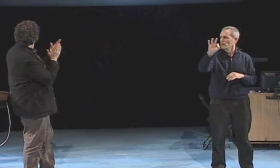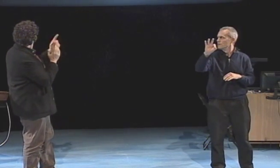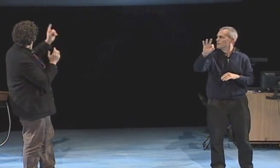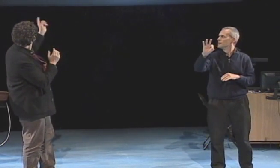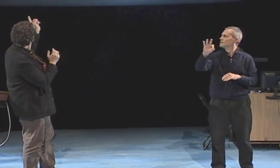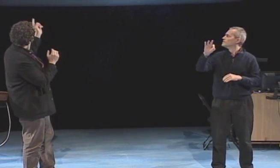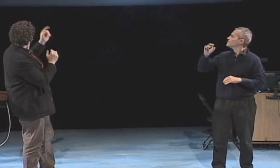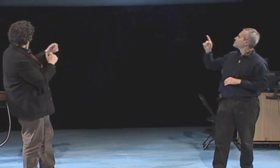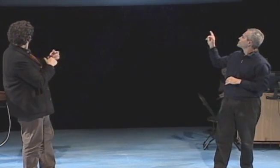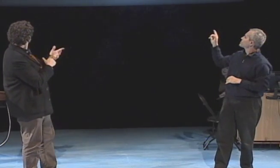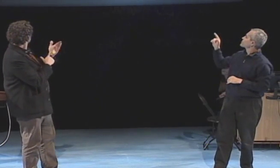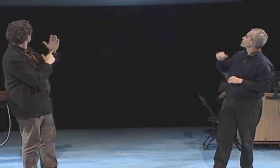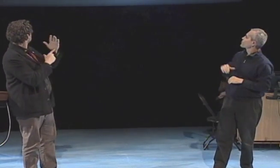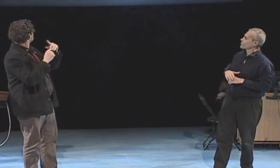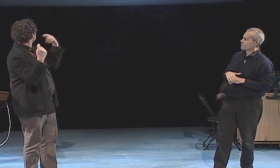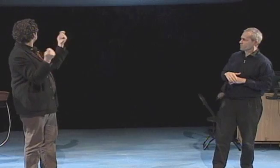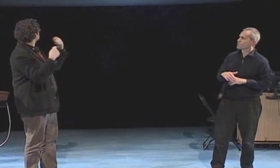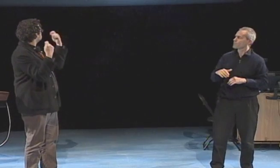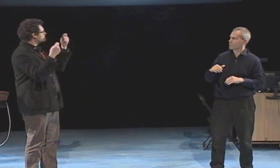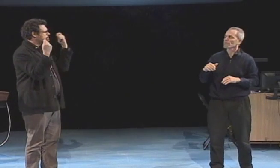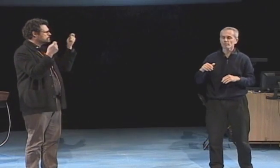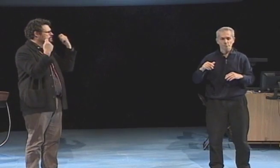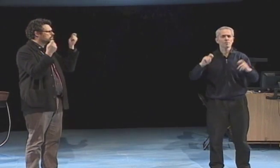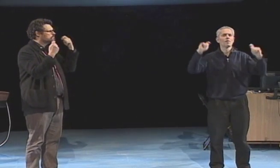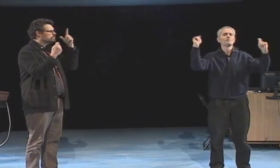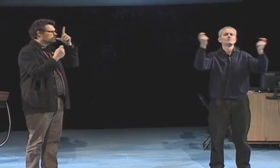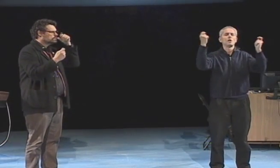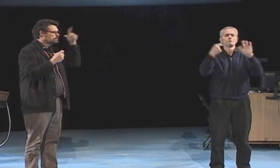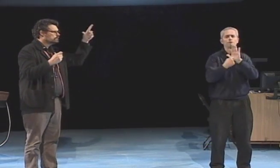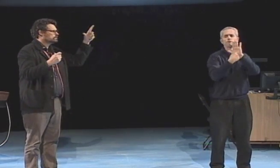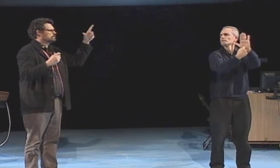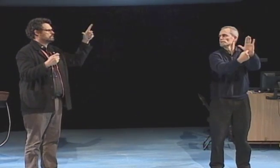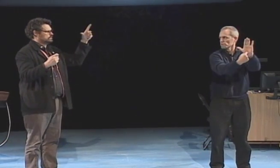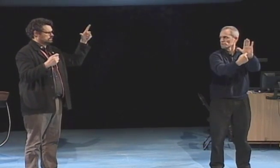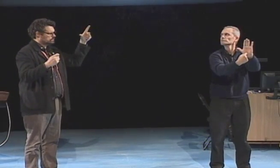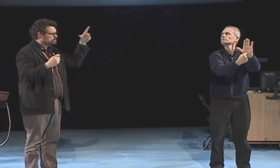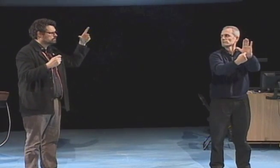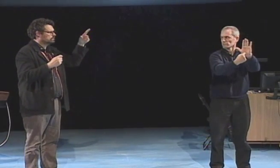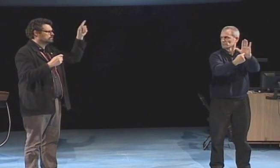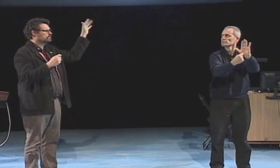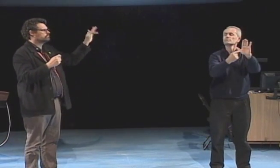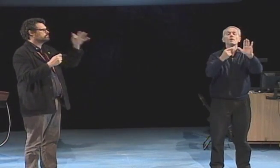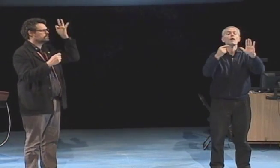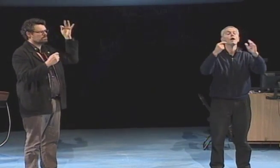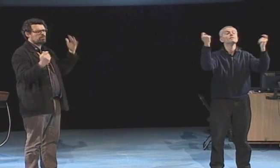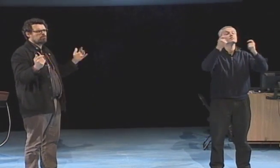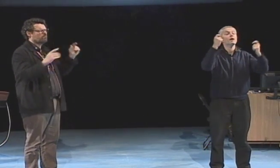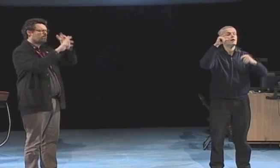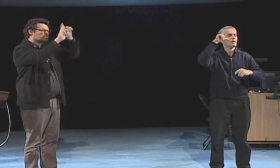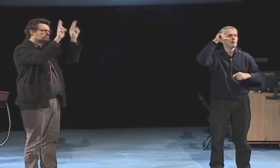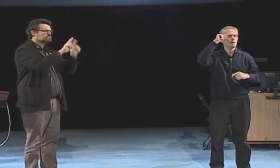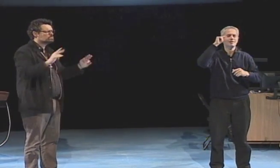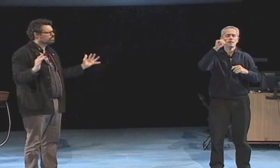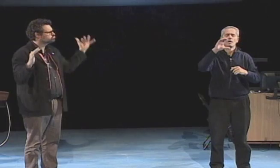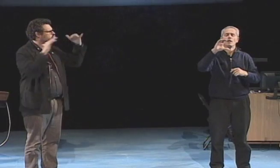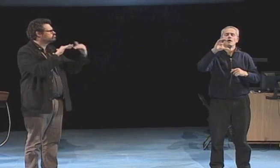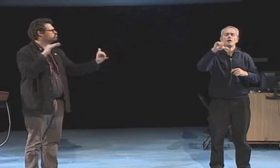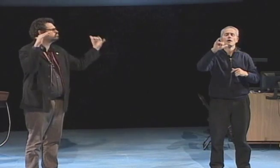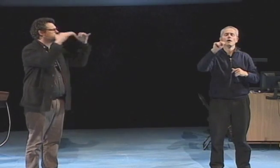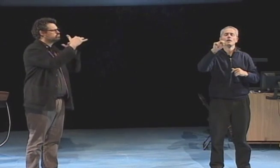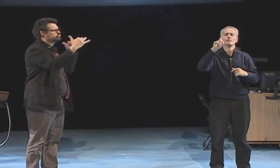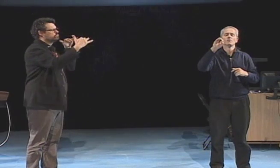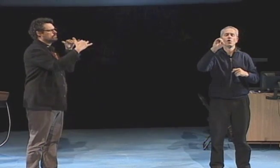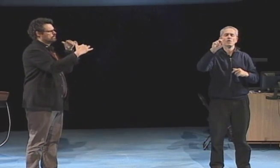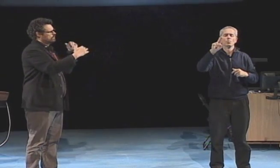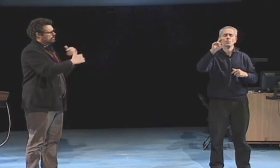So, May 2009, at the Festival